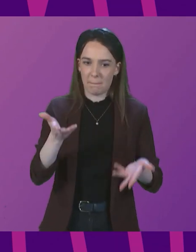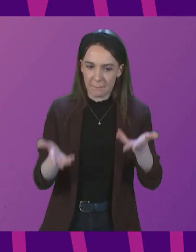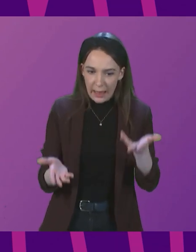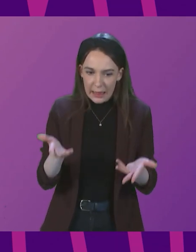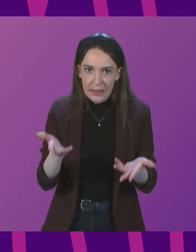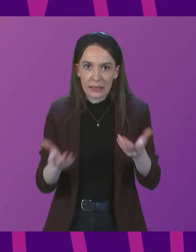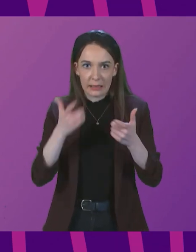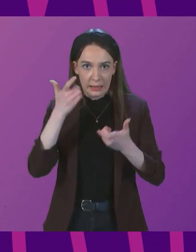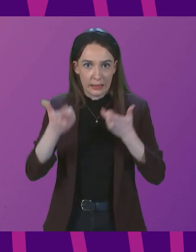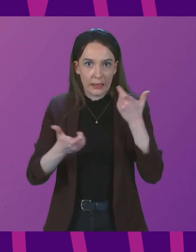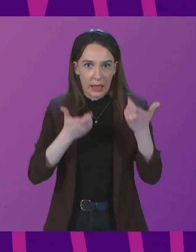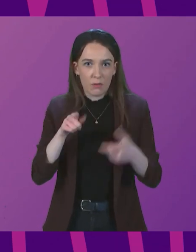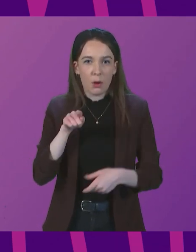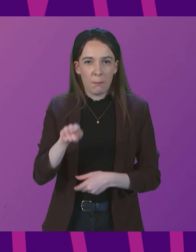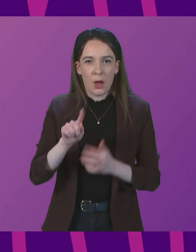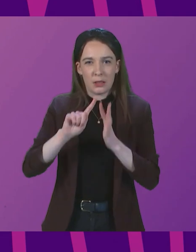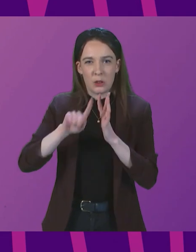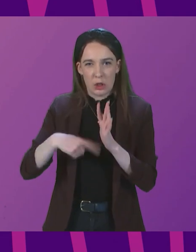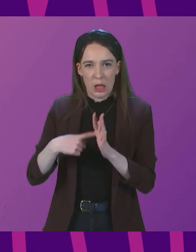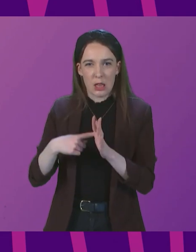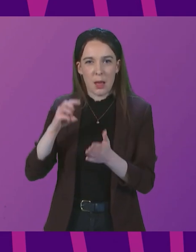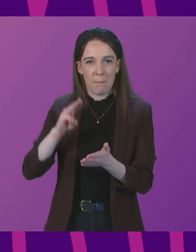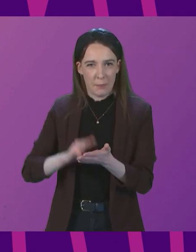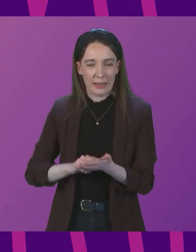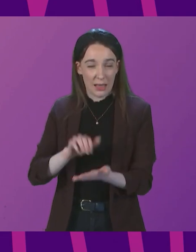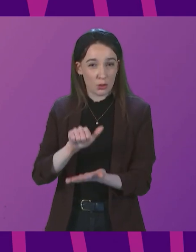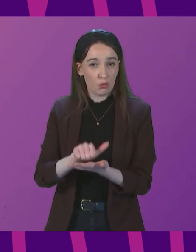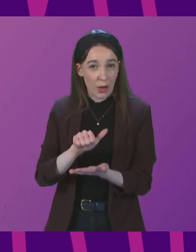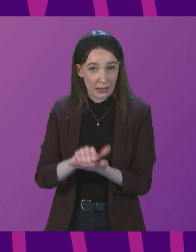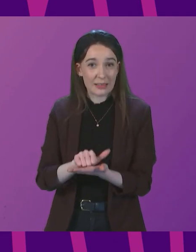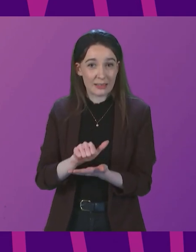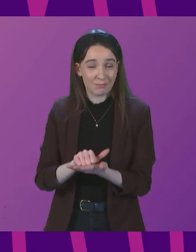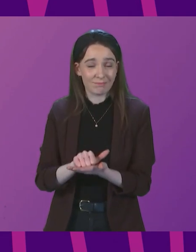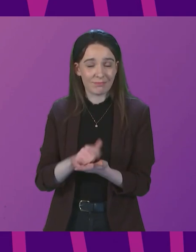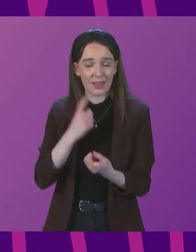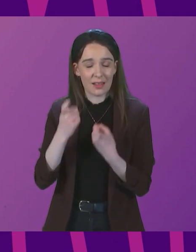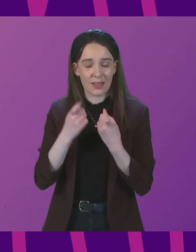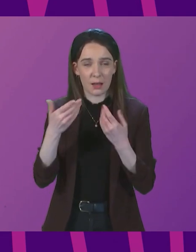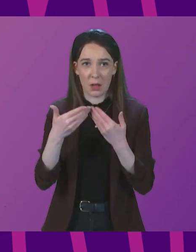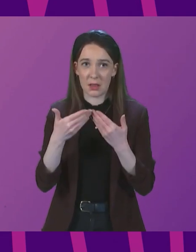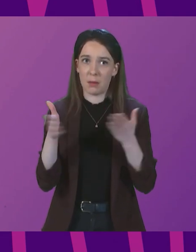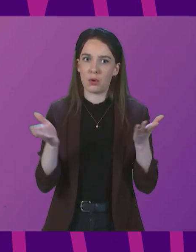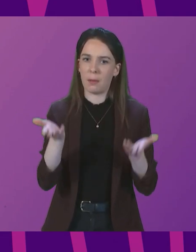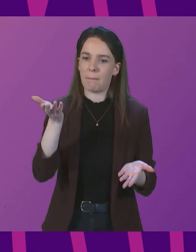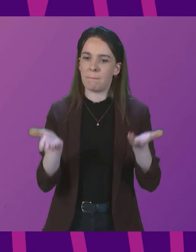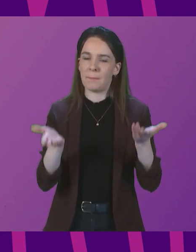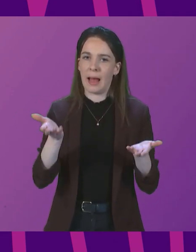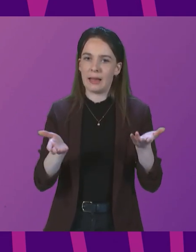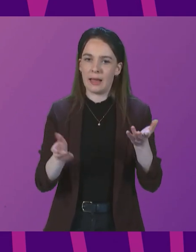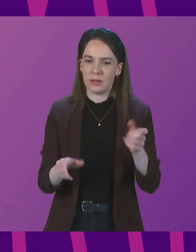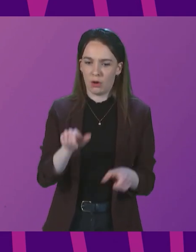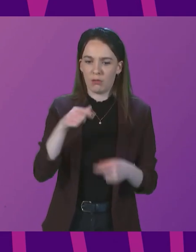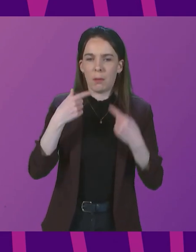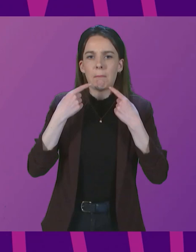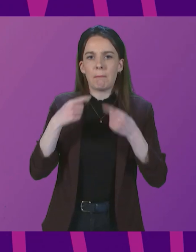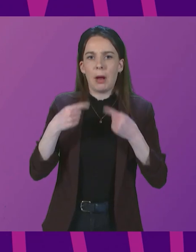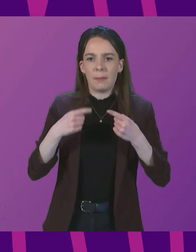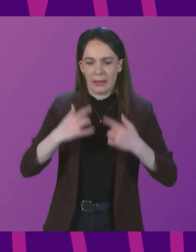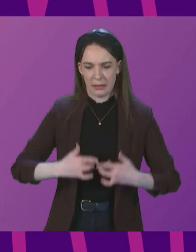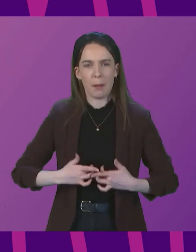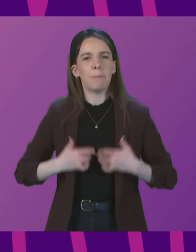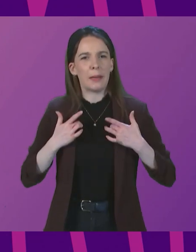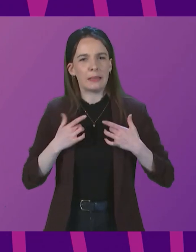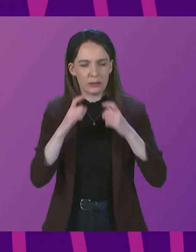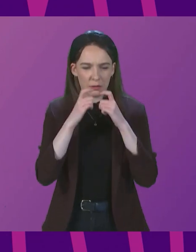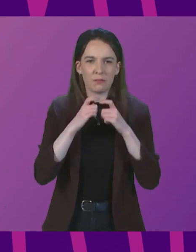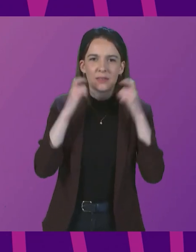Jilly Mackay is right, I think, in terms of the broad balance of public opinion around face coverings. I have to say,